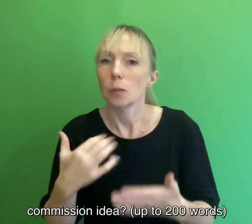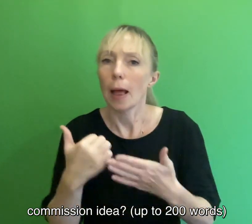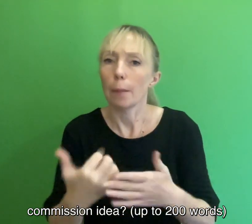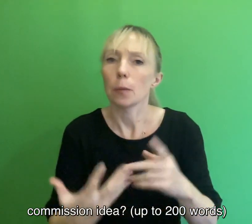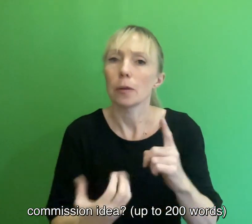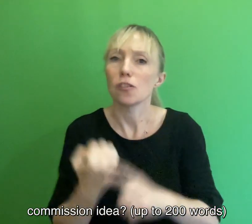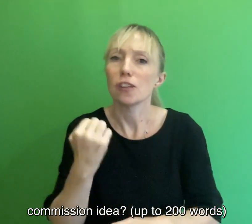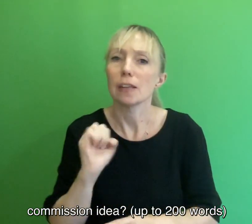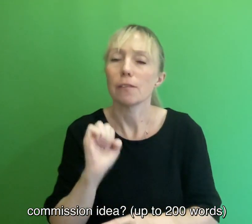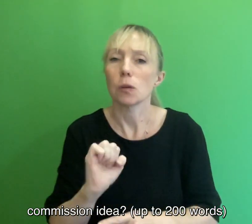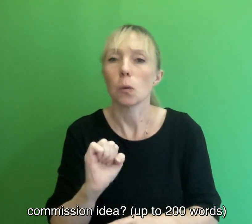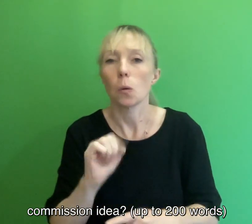words.